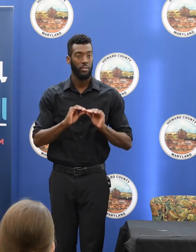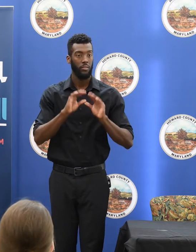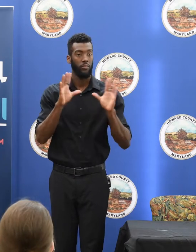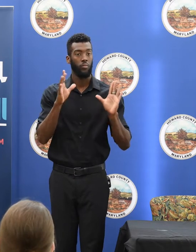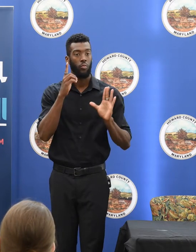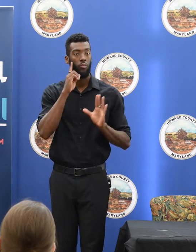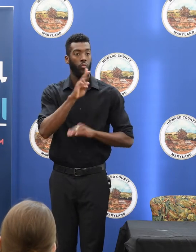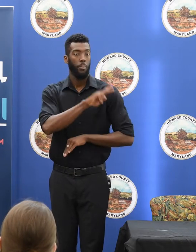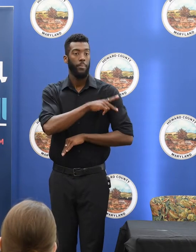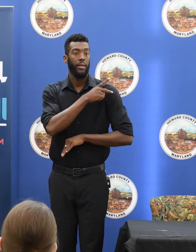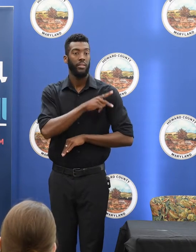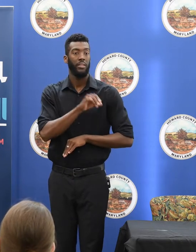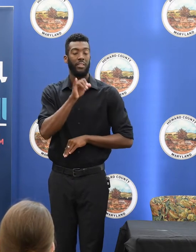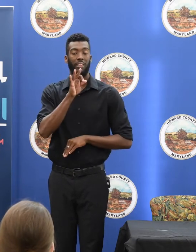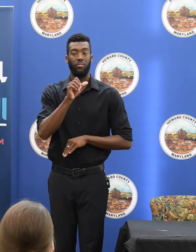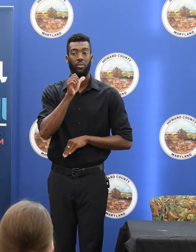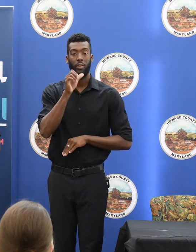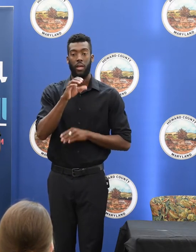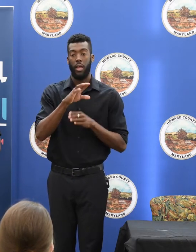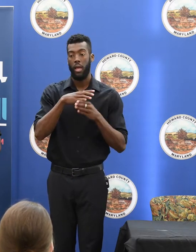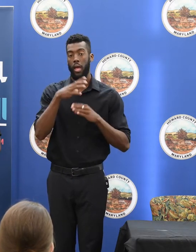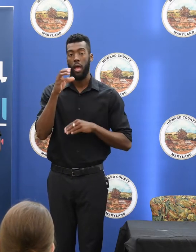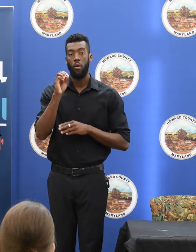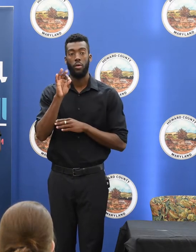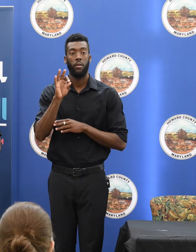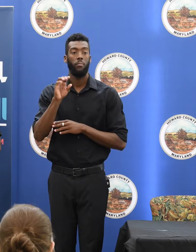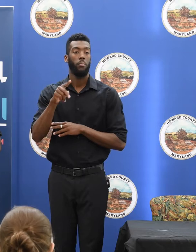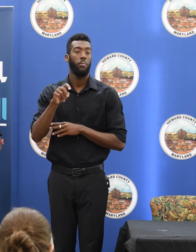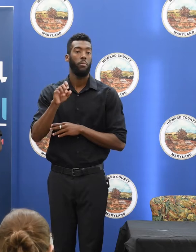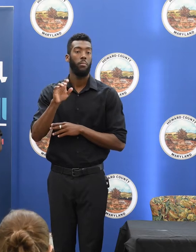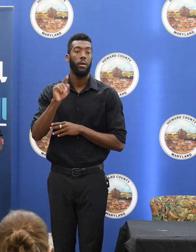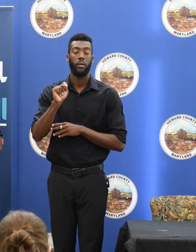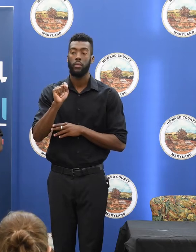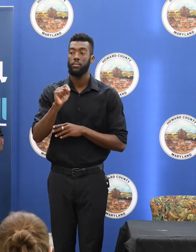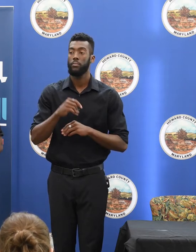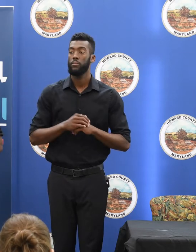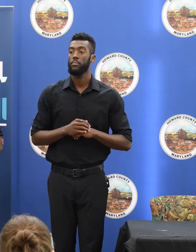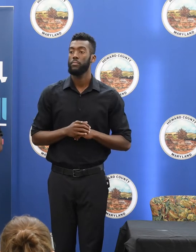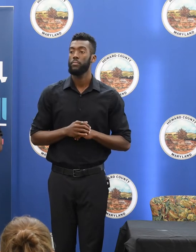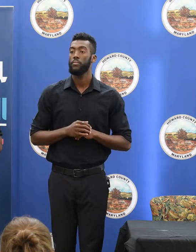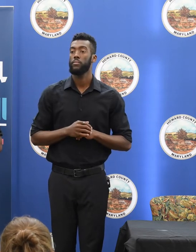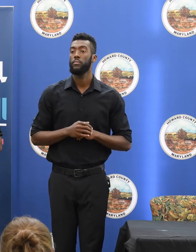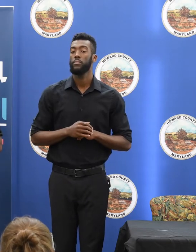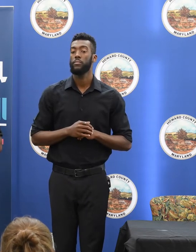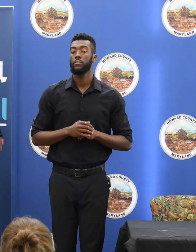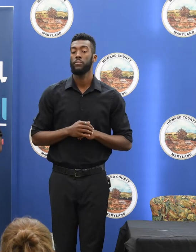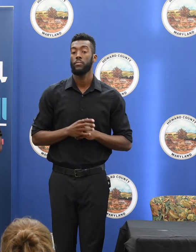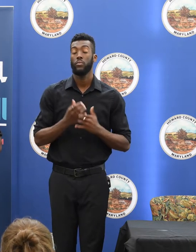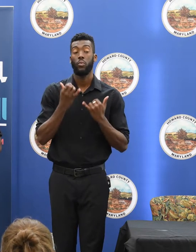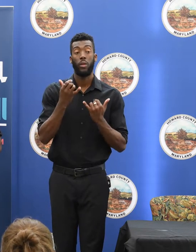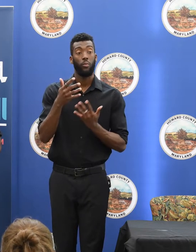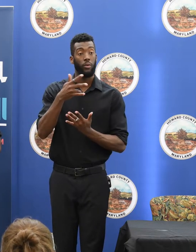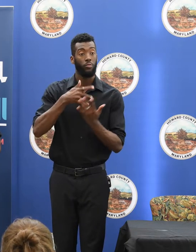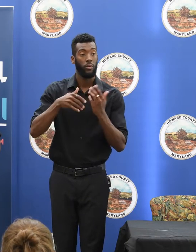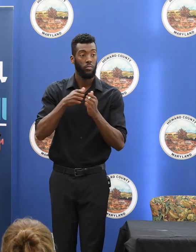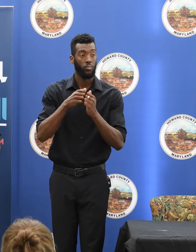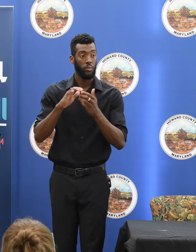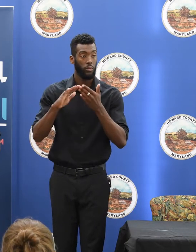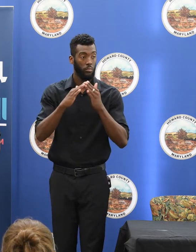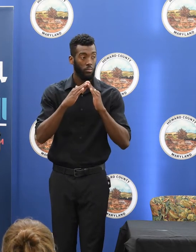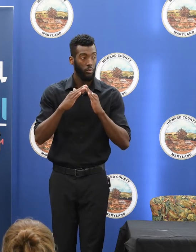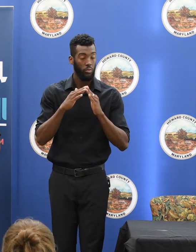patients outside of out-of-pocket costs. And so that's where interacting with the community for us such as these